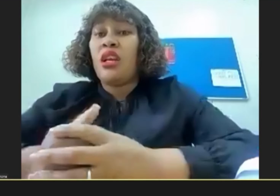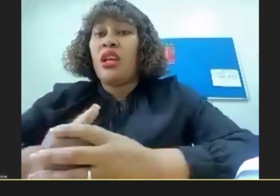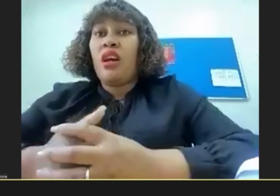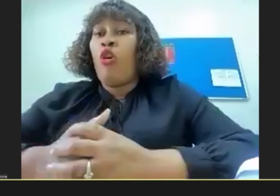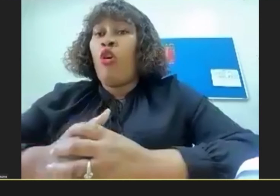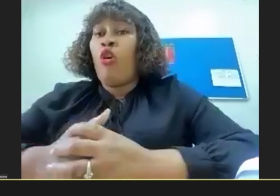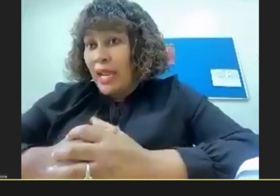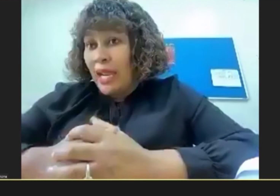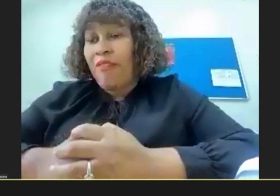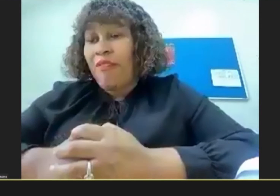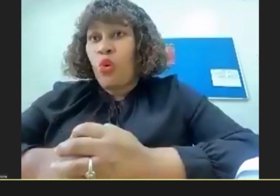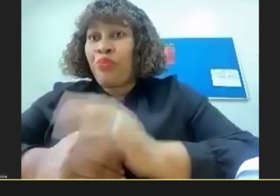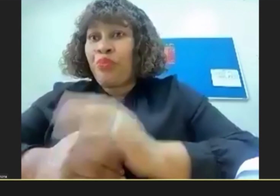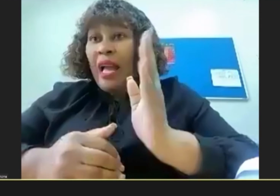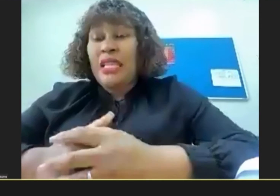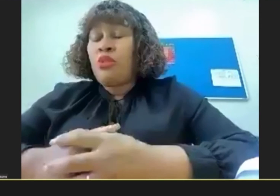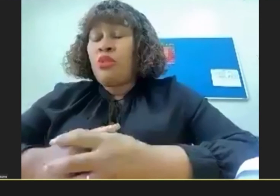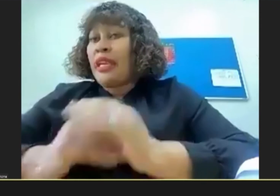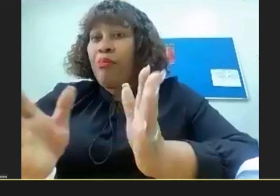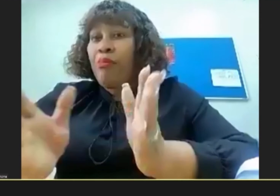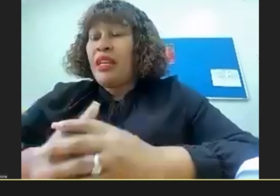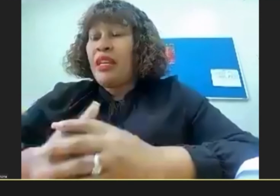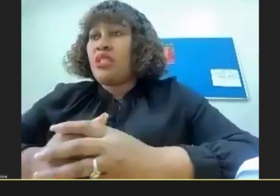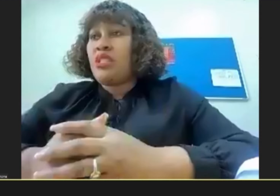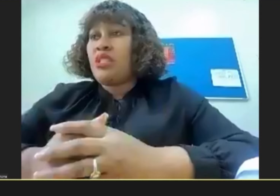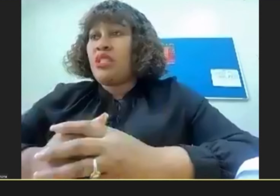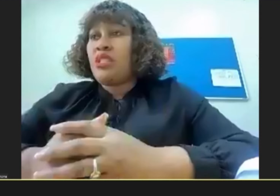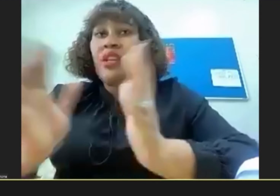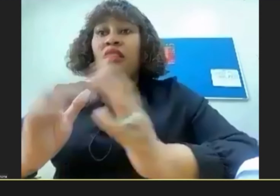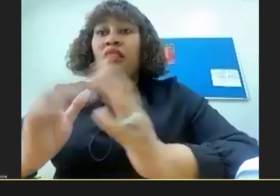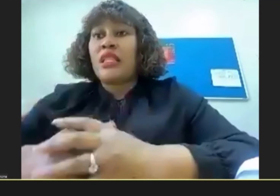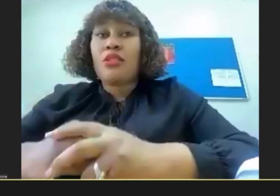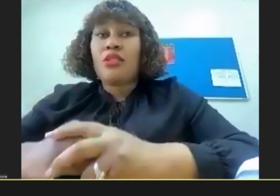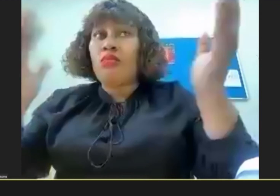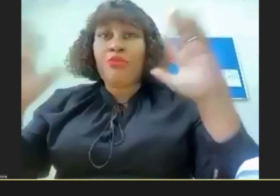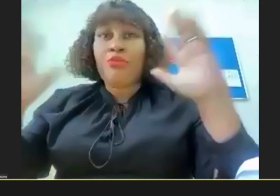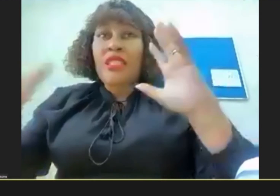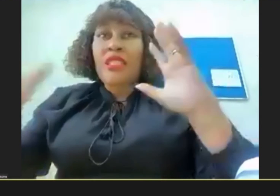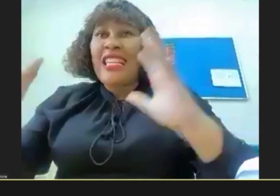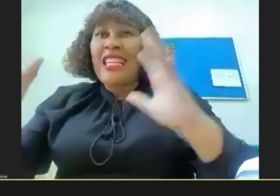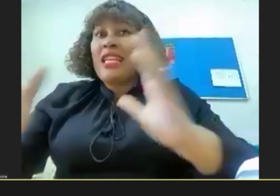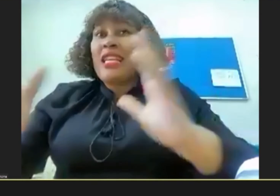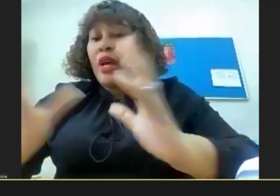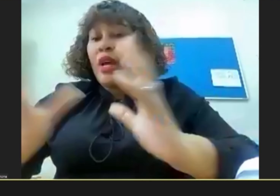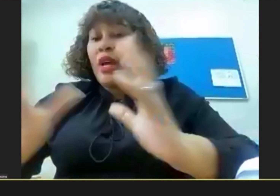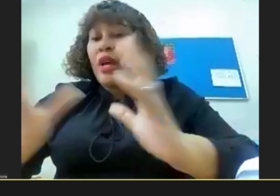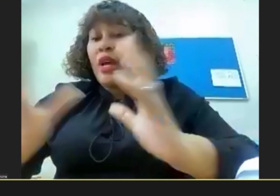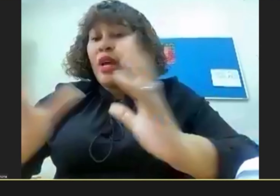So I decided to take a gap year To just figure out things To just understand where I wanted to be in